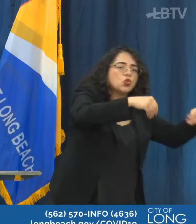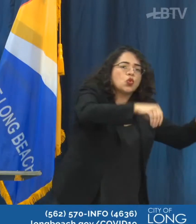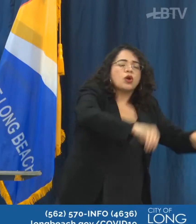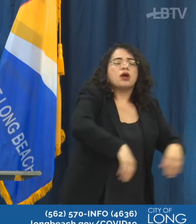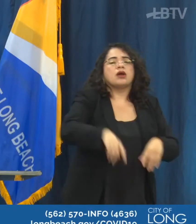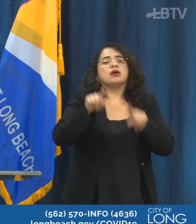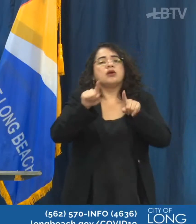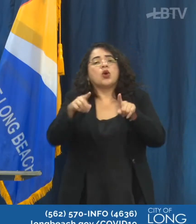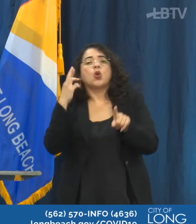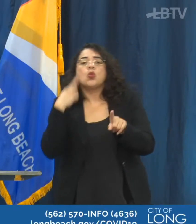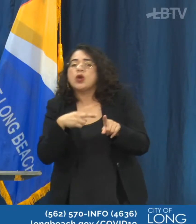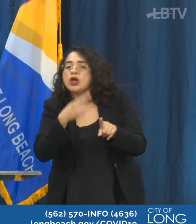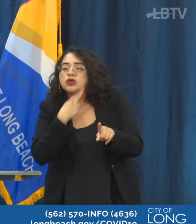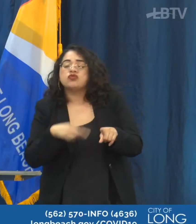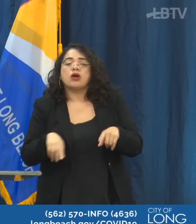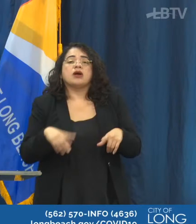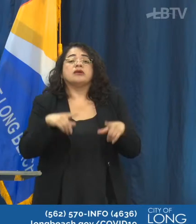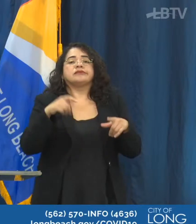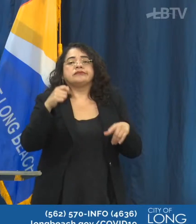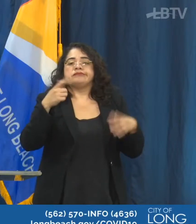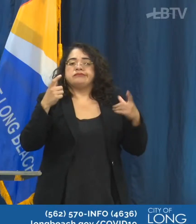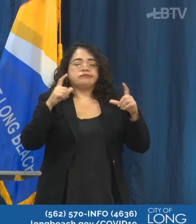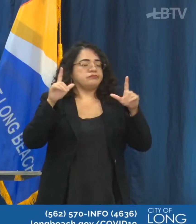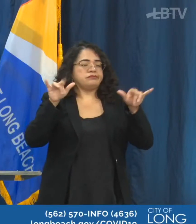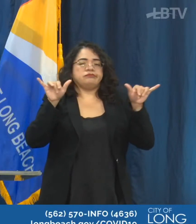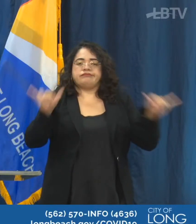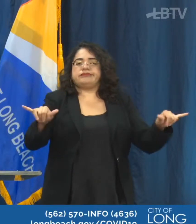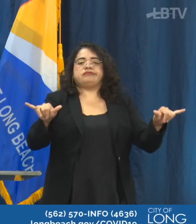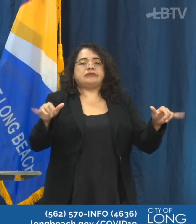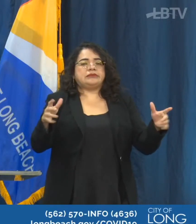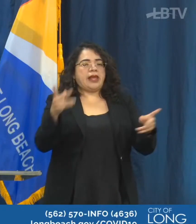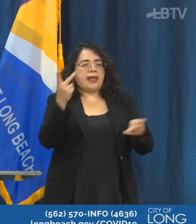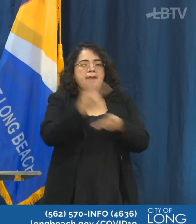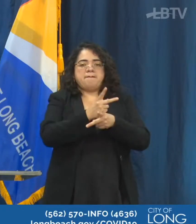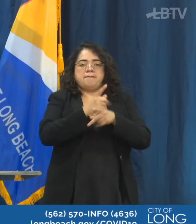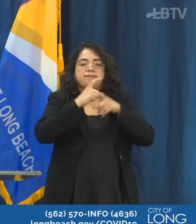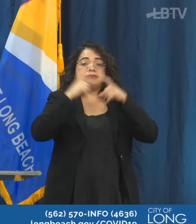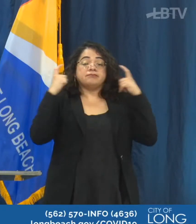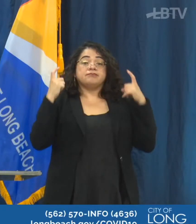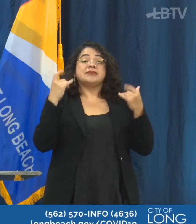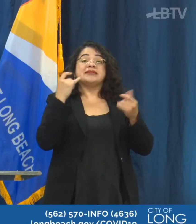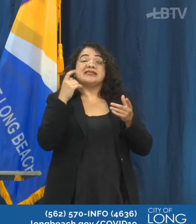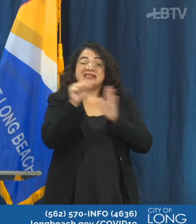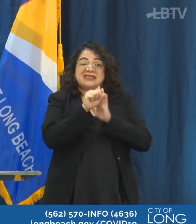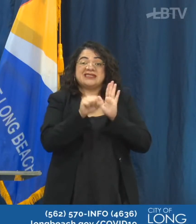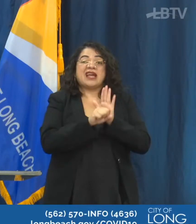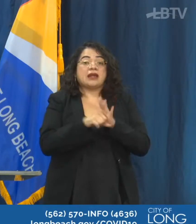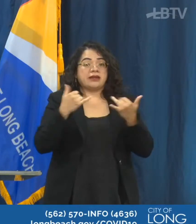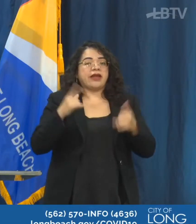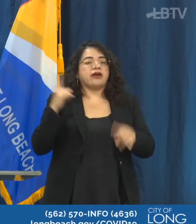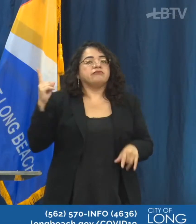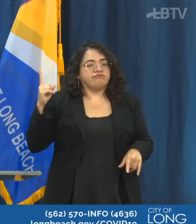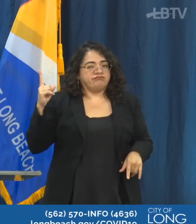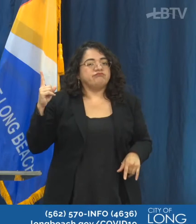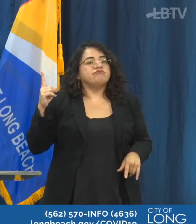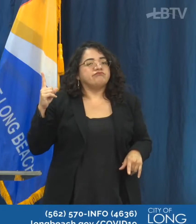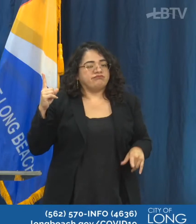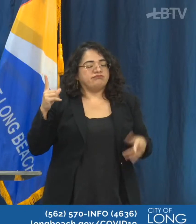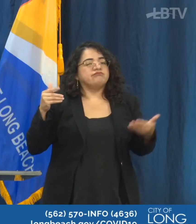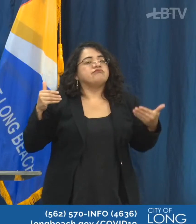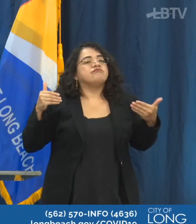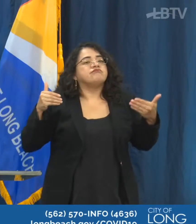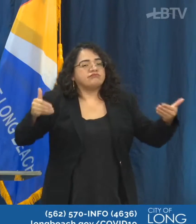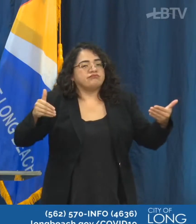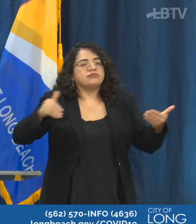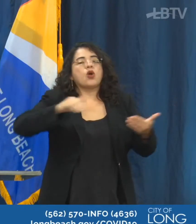restaurant, except while you're eating, pretty much face coverings are required. Today, the state now mandates that as well. So the